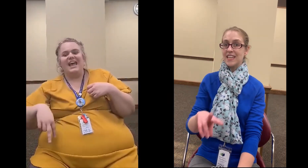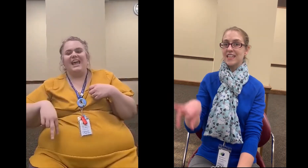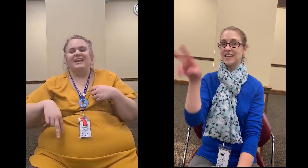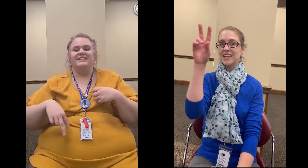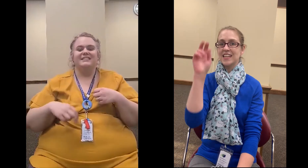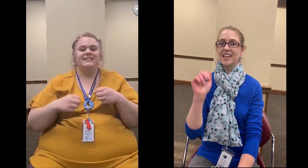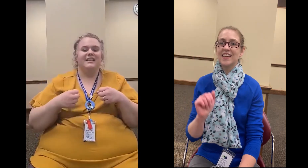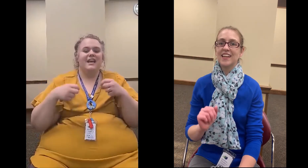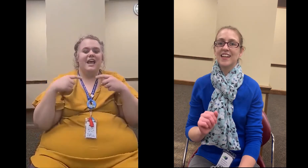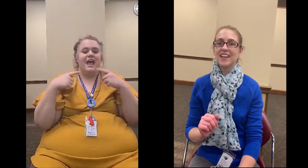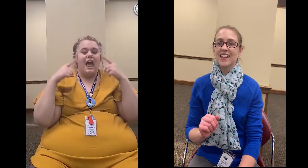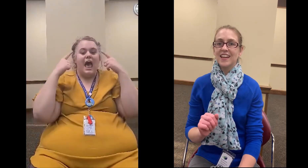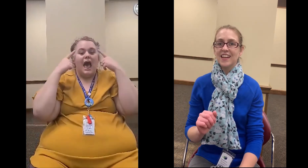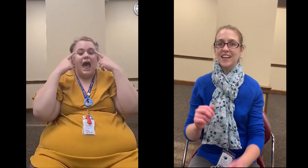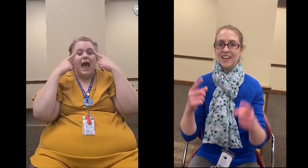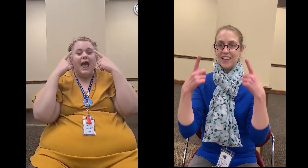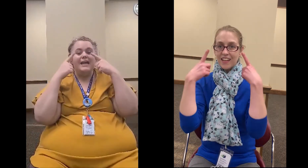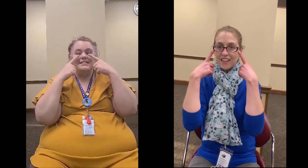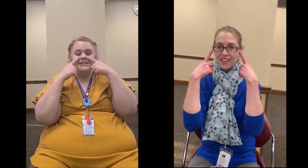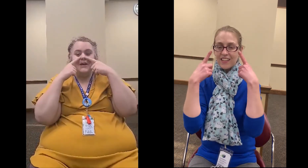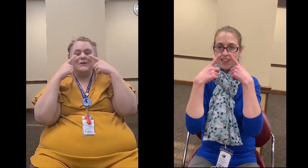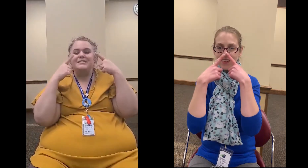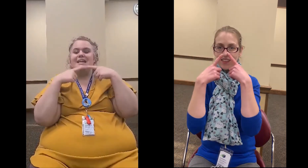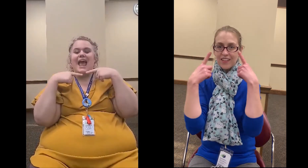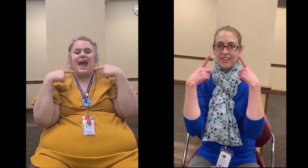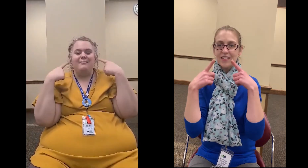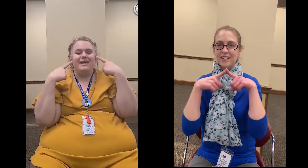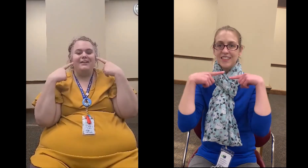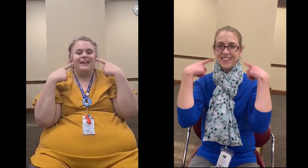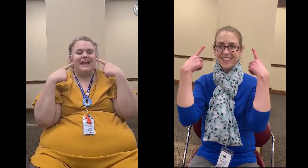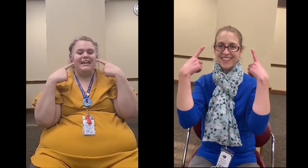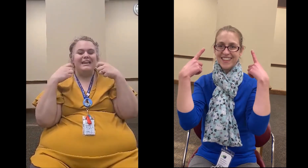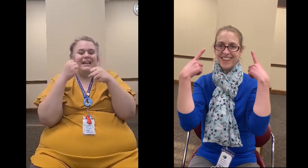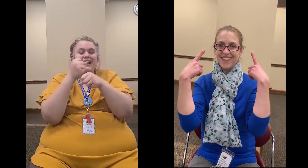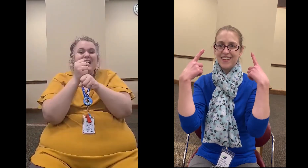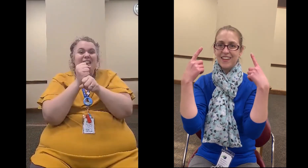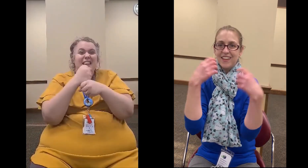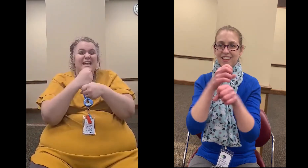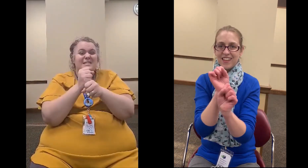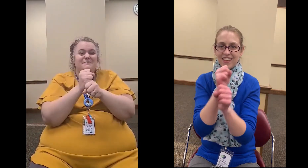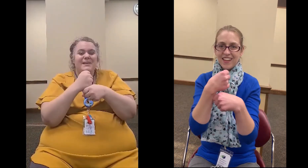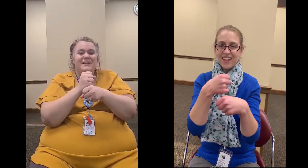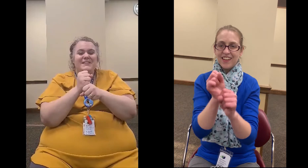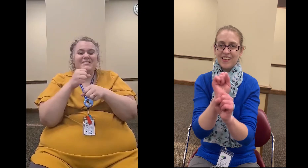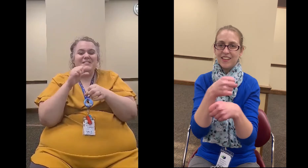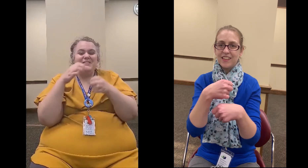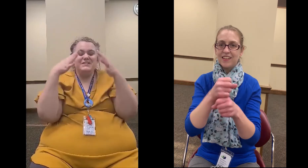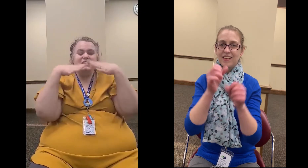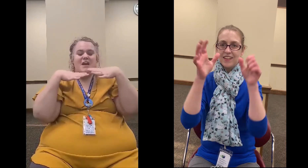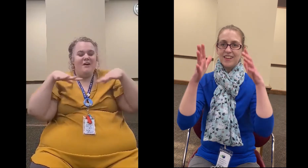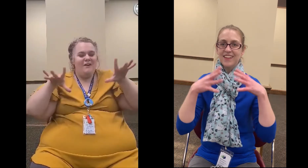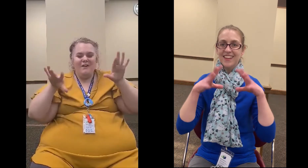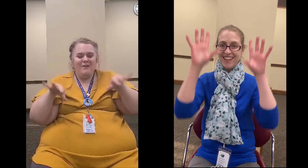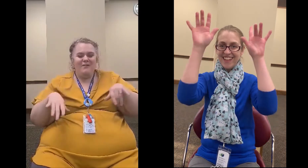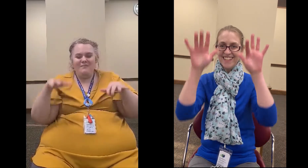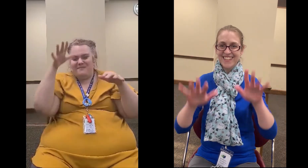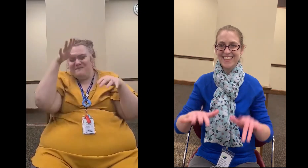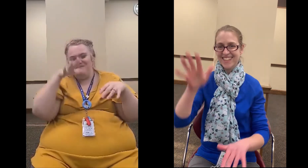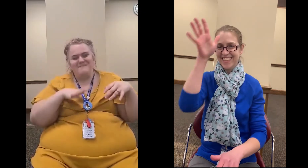eyes nose and happy grin let's build a snowman